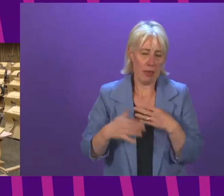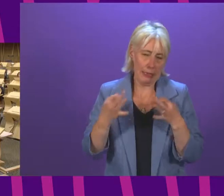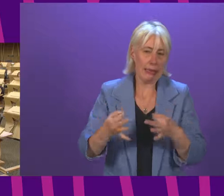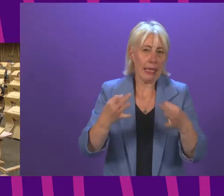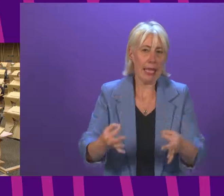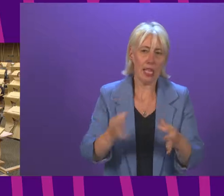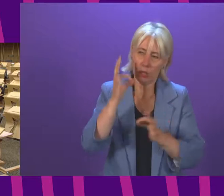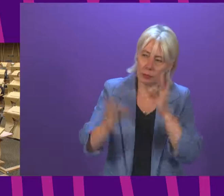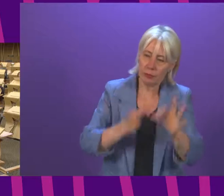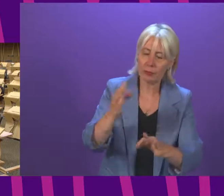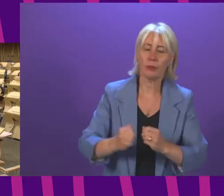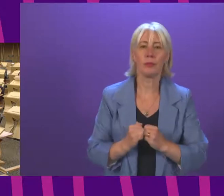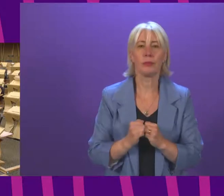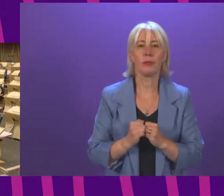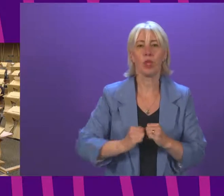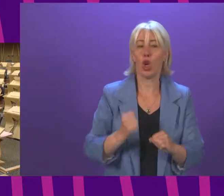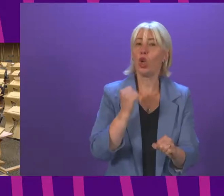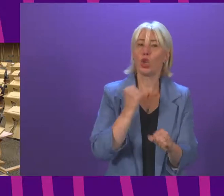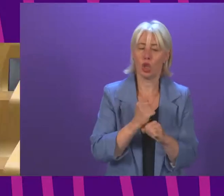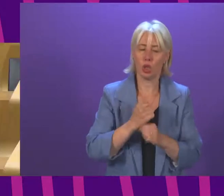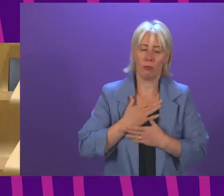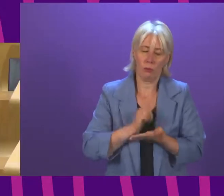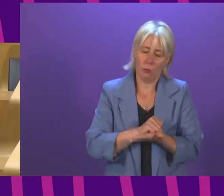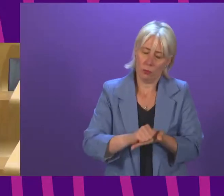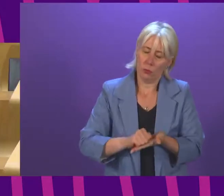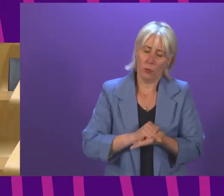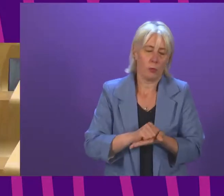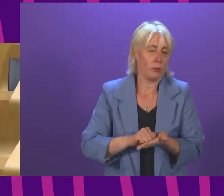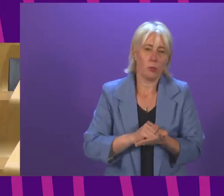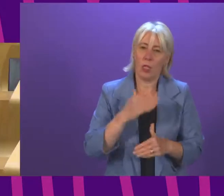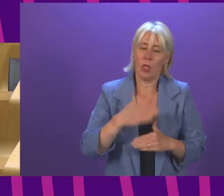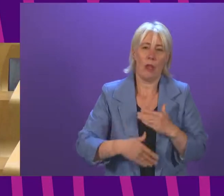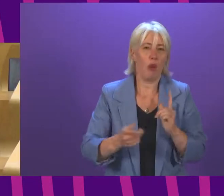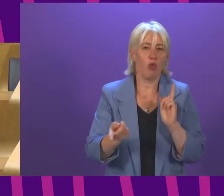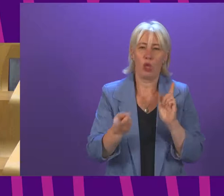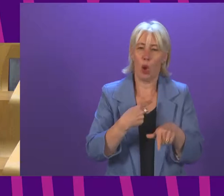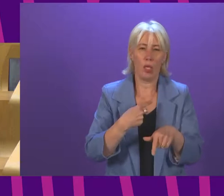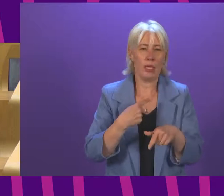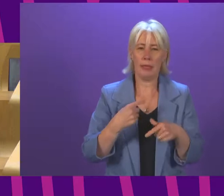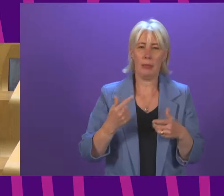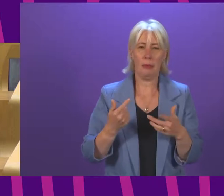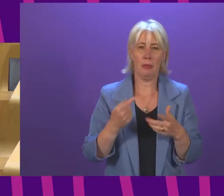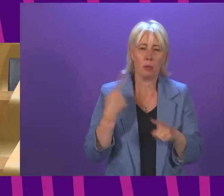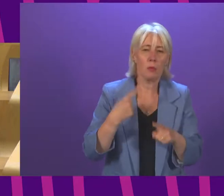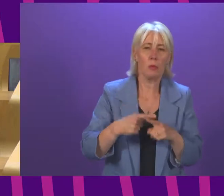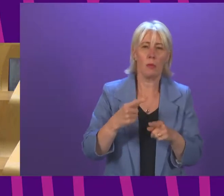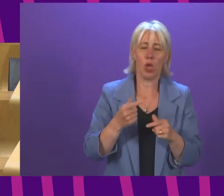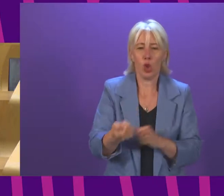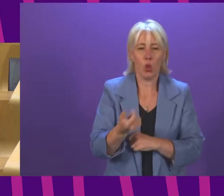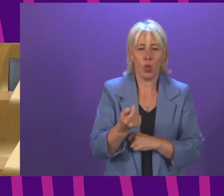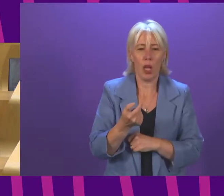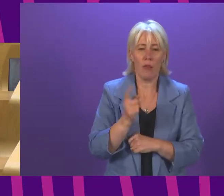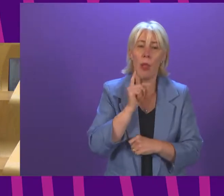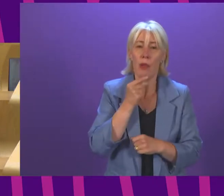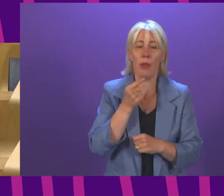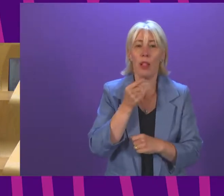apologises unreservedly that it did not respond more appropriately and sooner to the concerns of survivors of abuse in care who called for a public